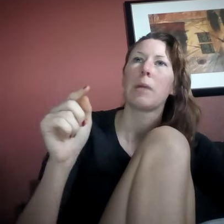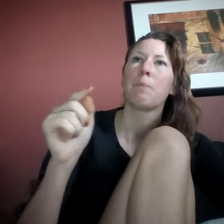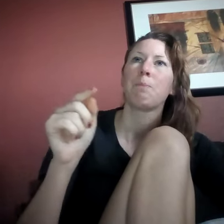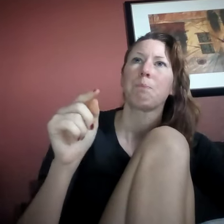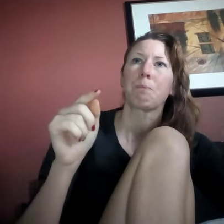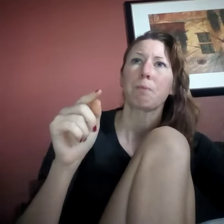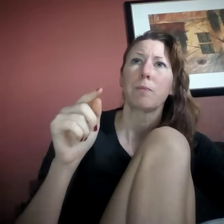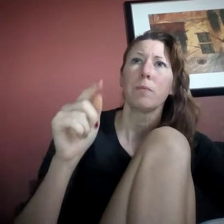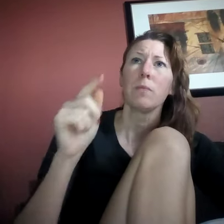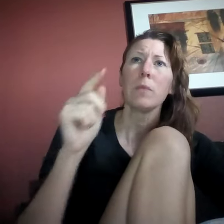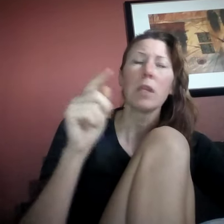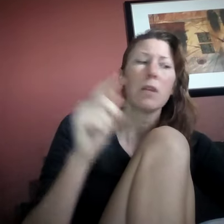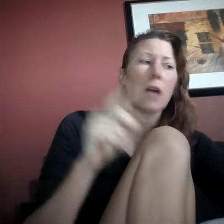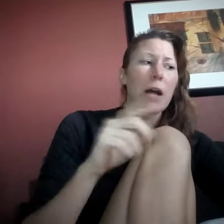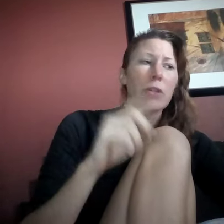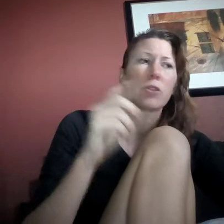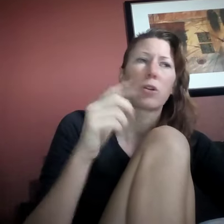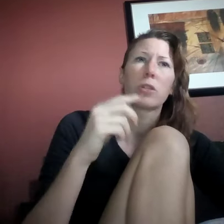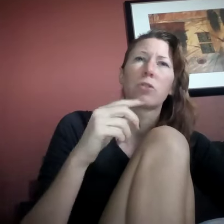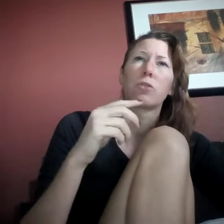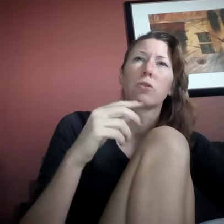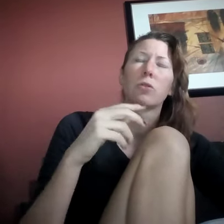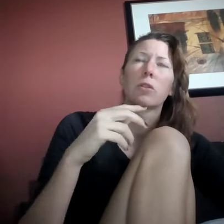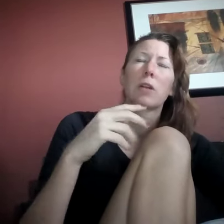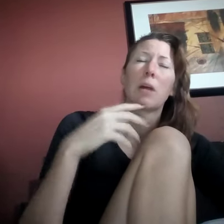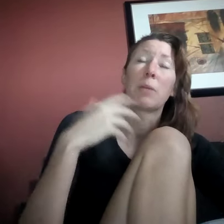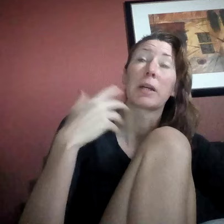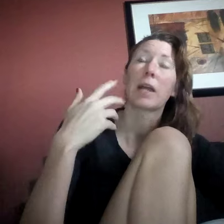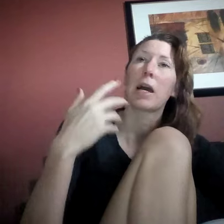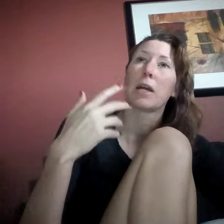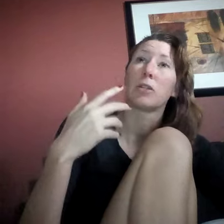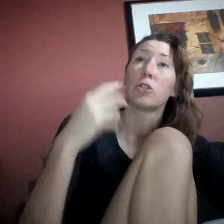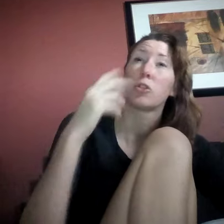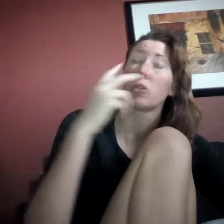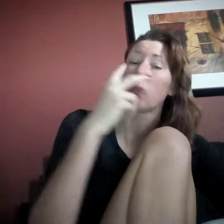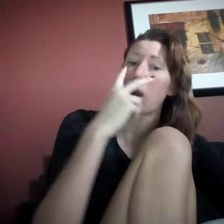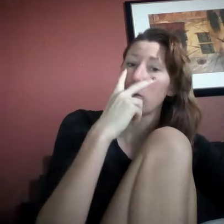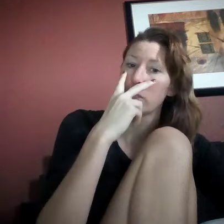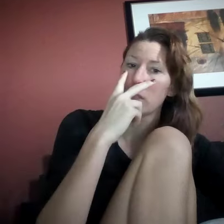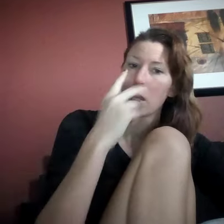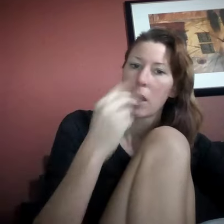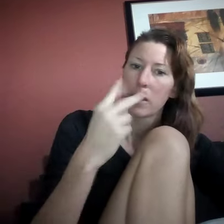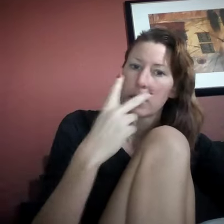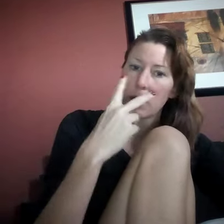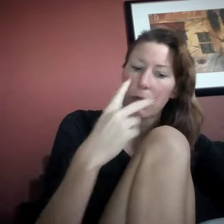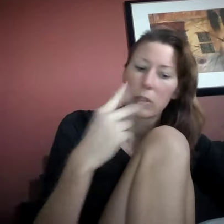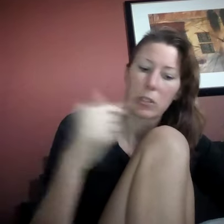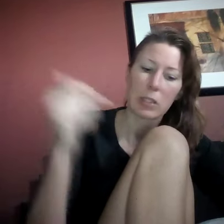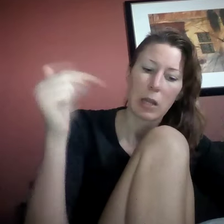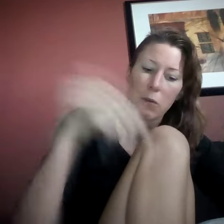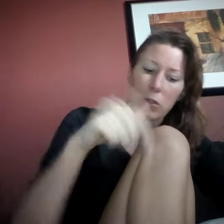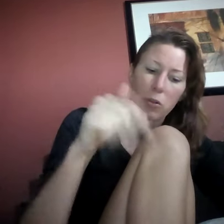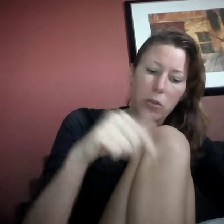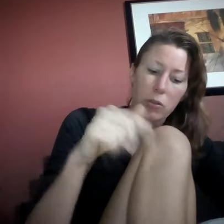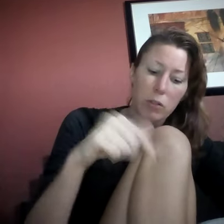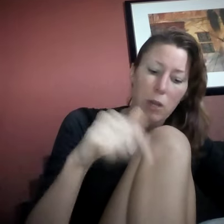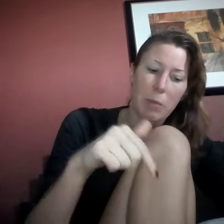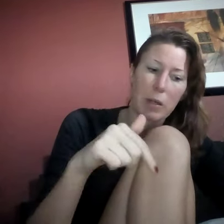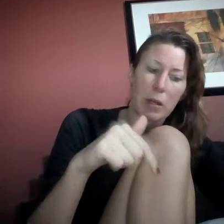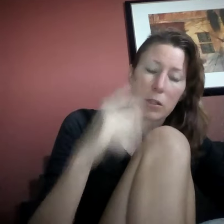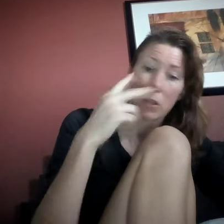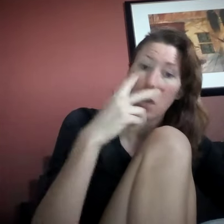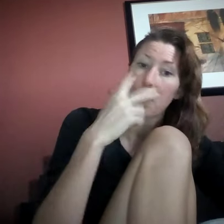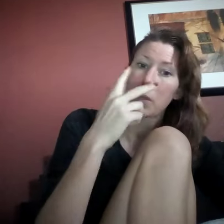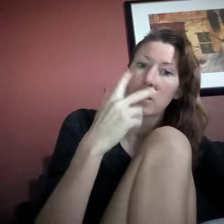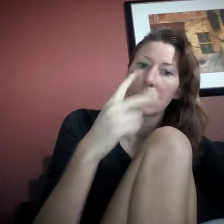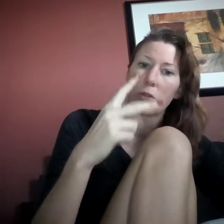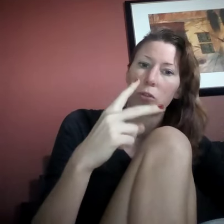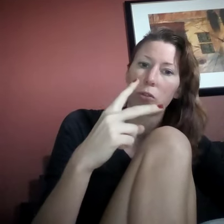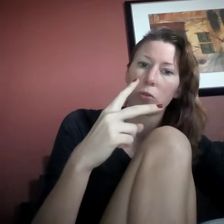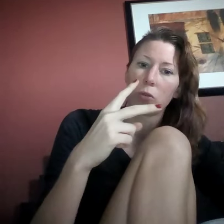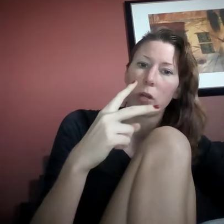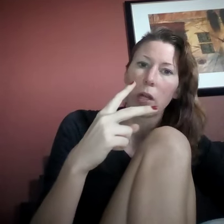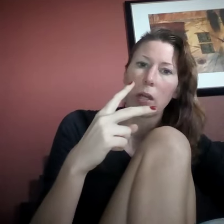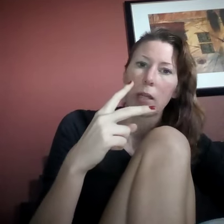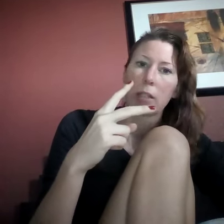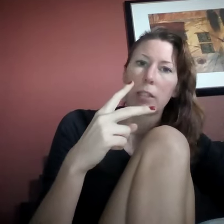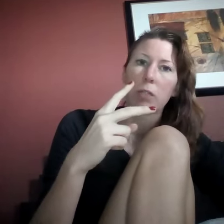I started to come again to, I was, the differences, I was starting to come, come into seeing